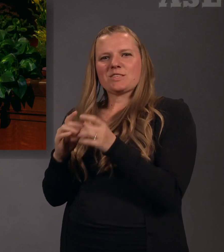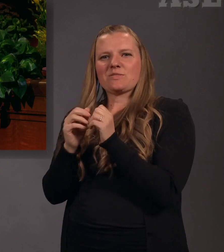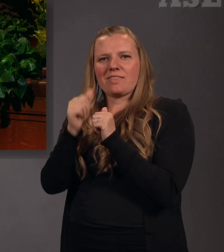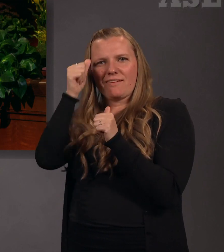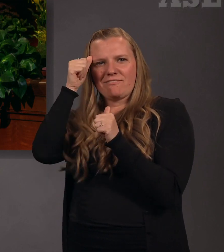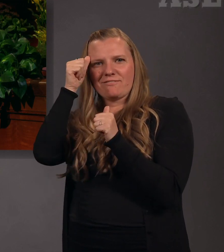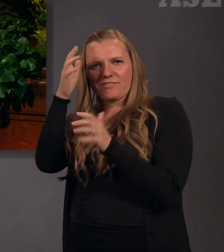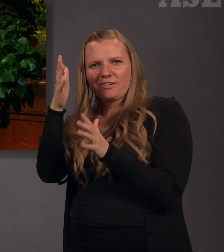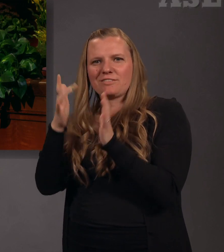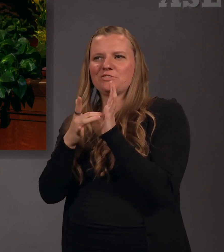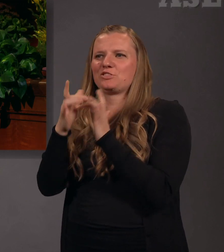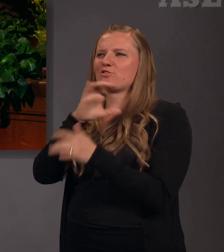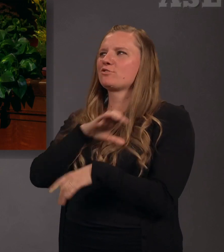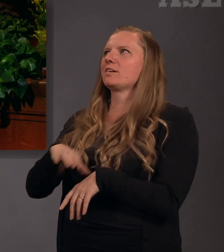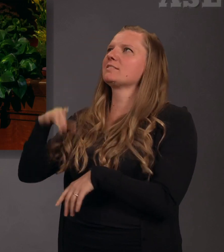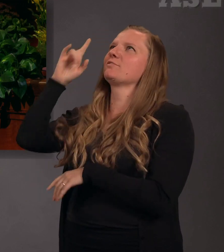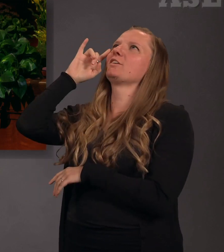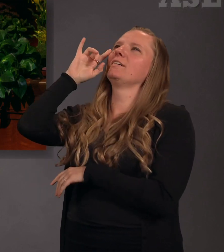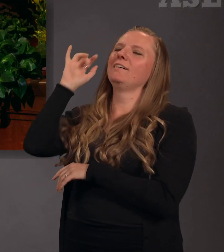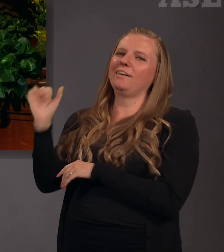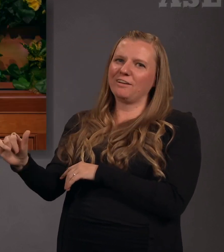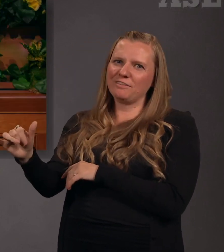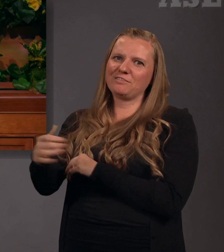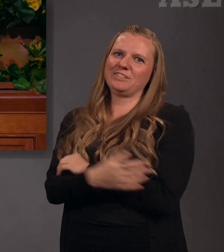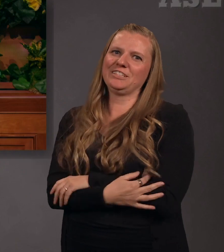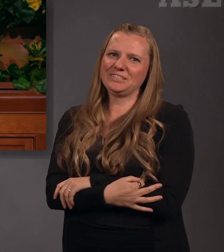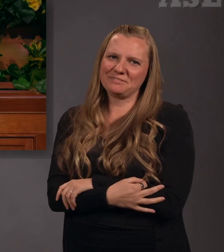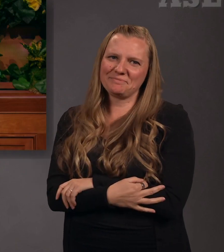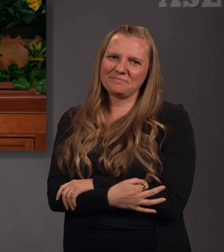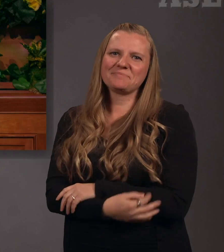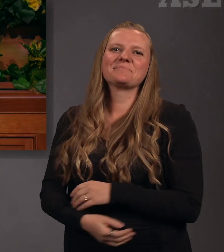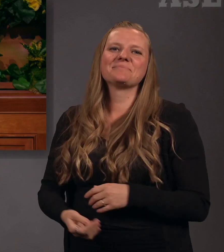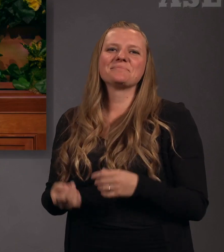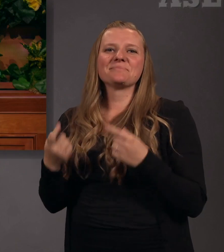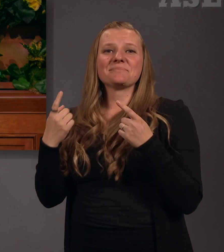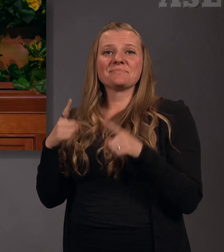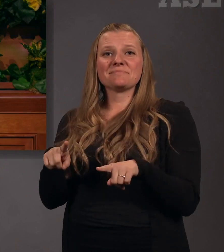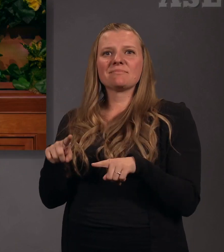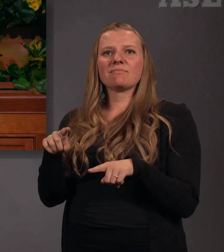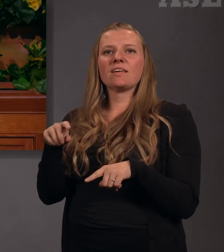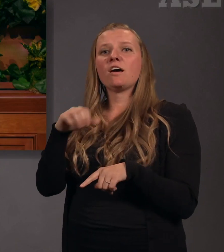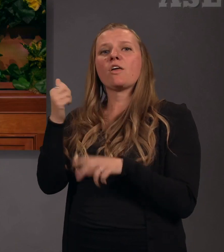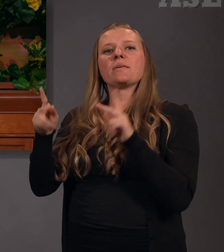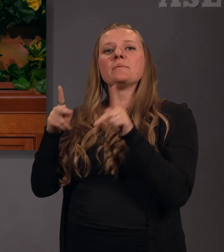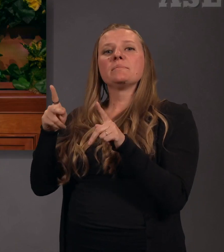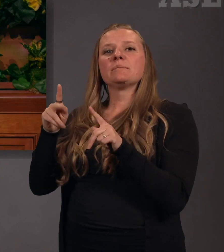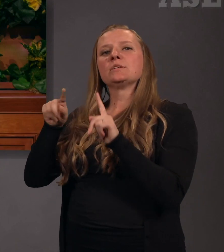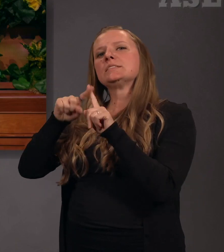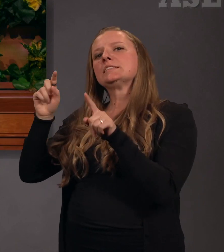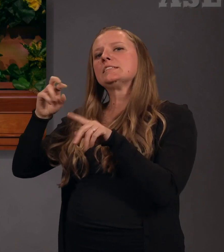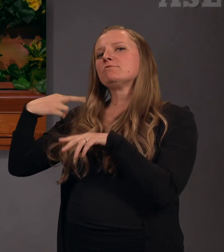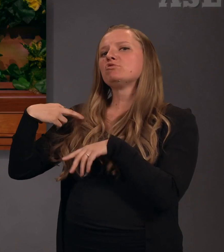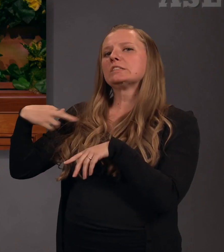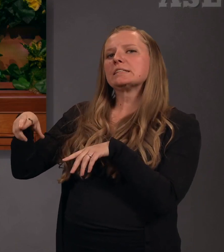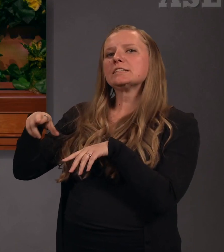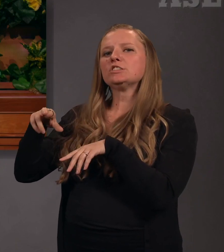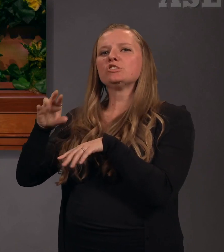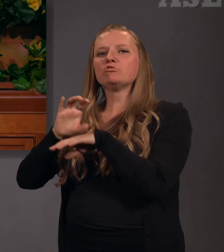Christ forever. We should not be surprised, then, when even someone not of our faith recognizes